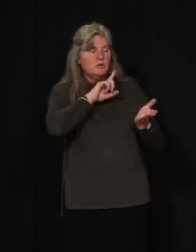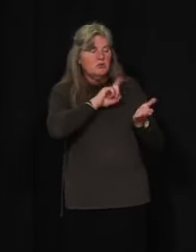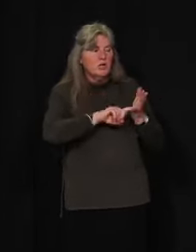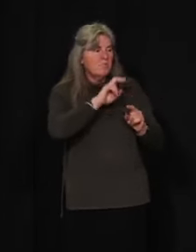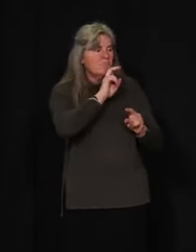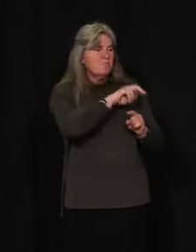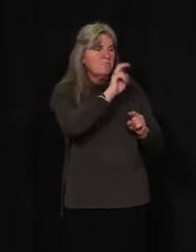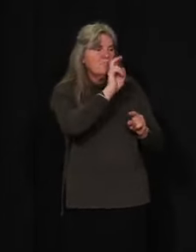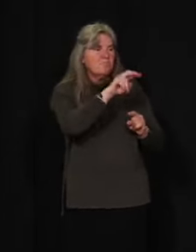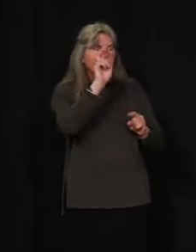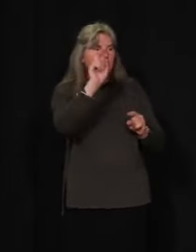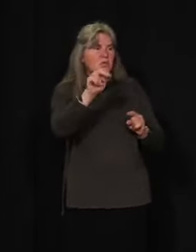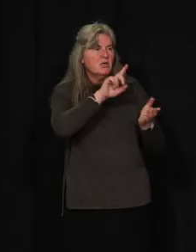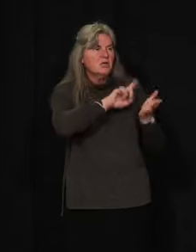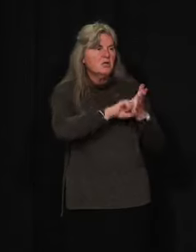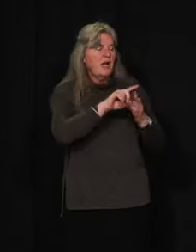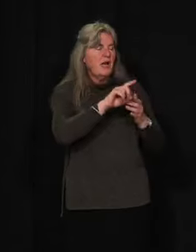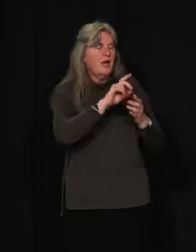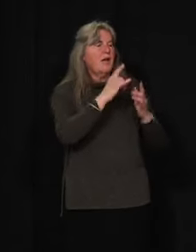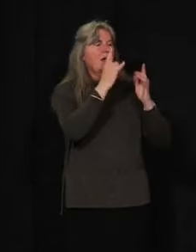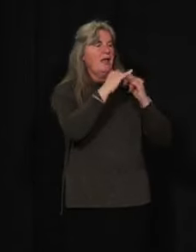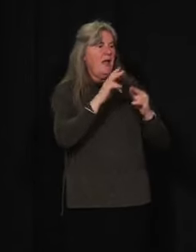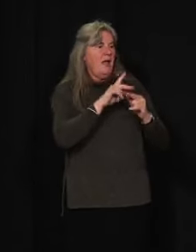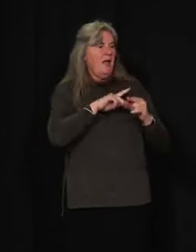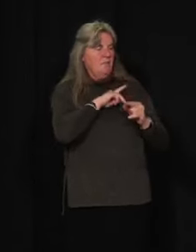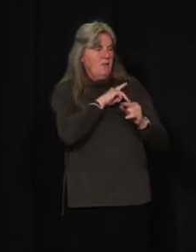and if there's more than two households represented in the campsite?